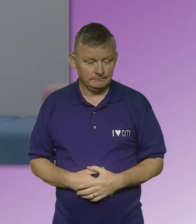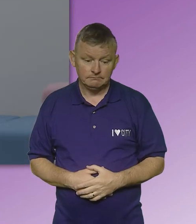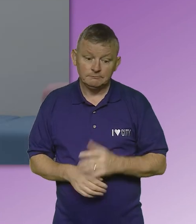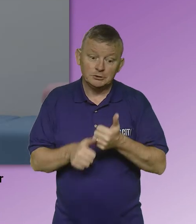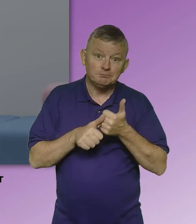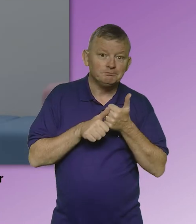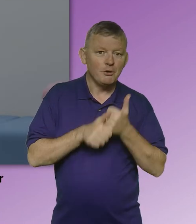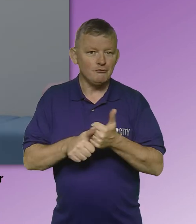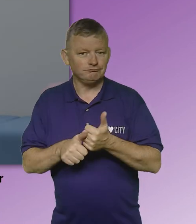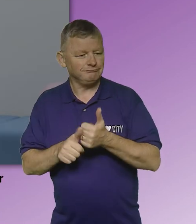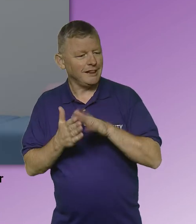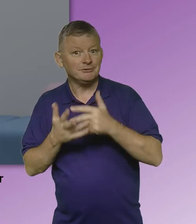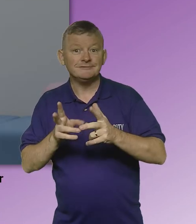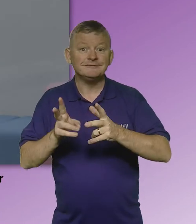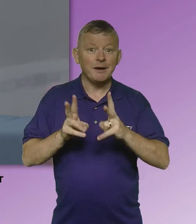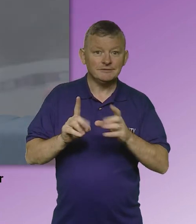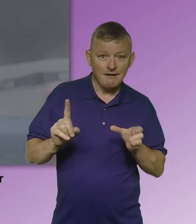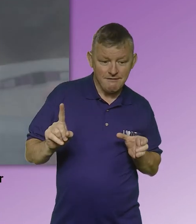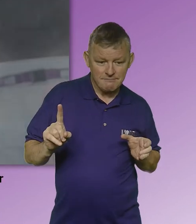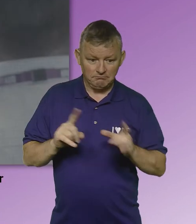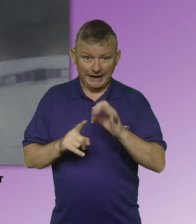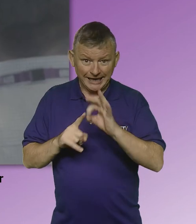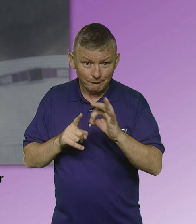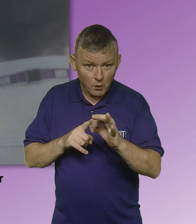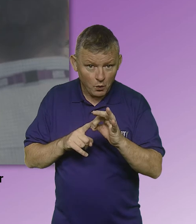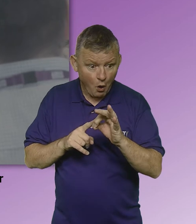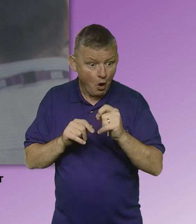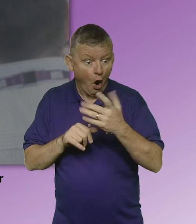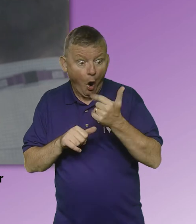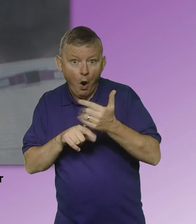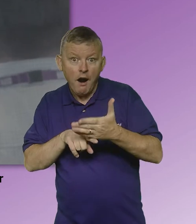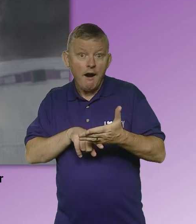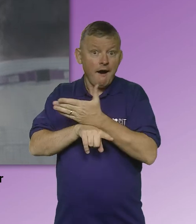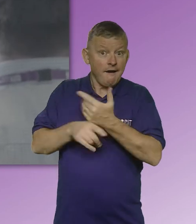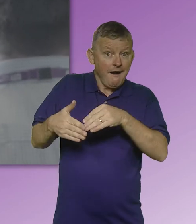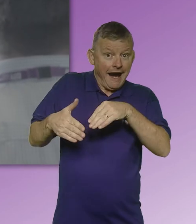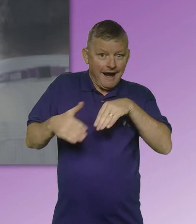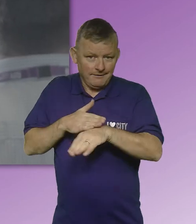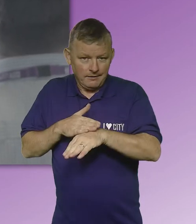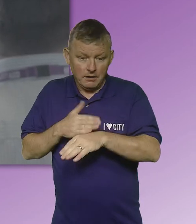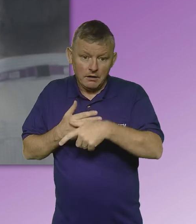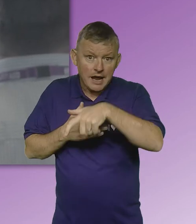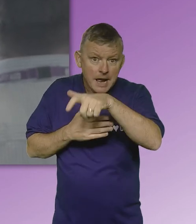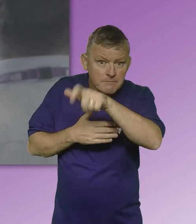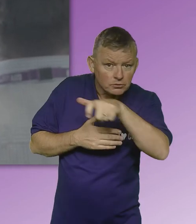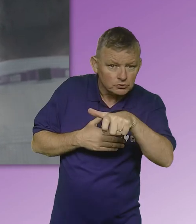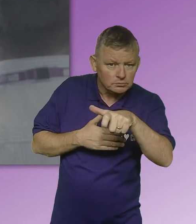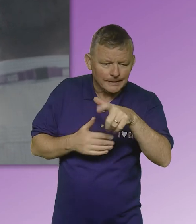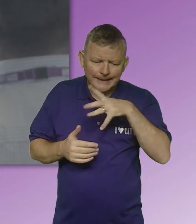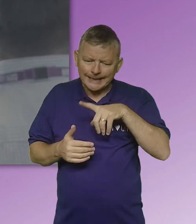Support from a sign language interpreter during interviews and pre-entry events for all applicants who require this support.